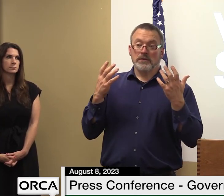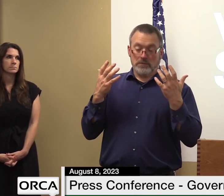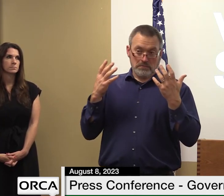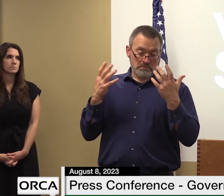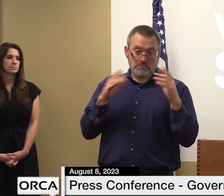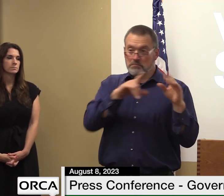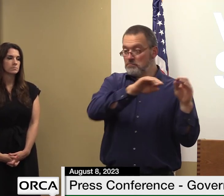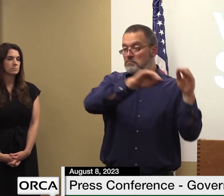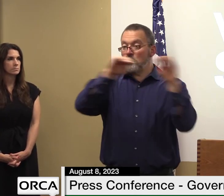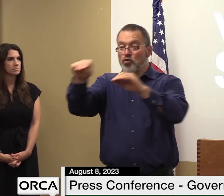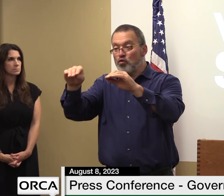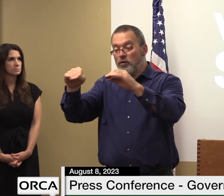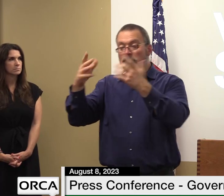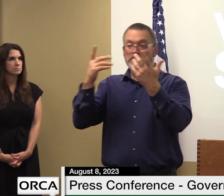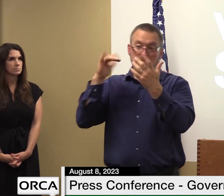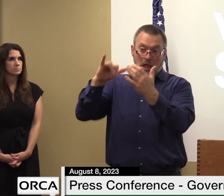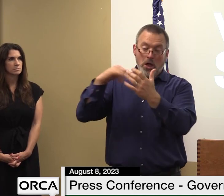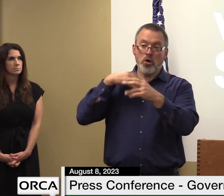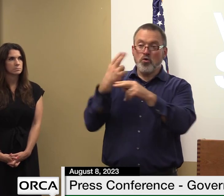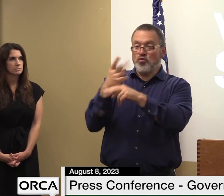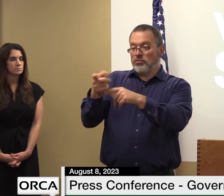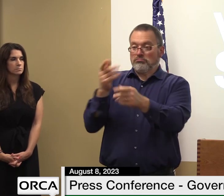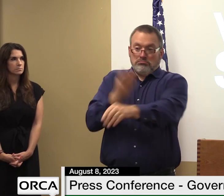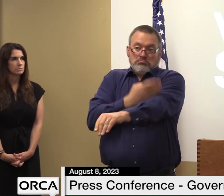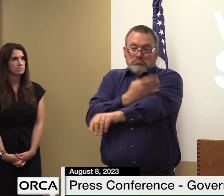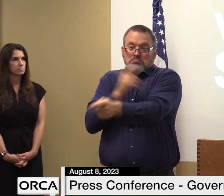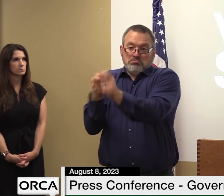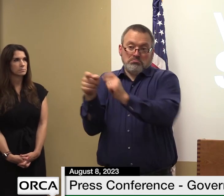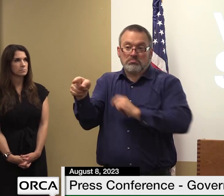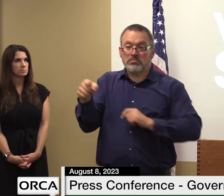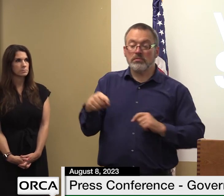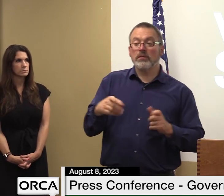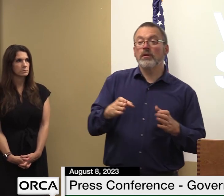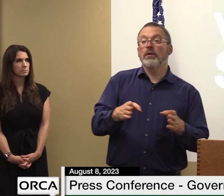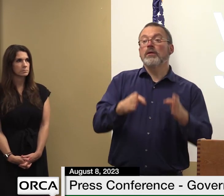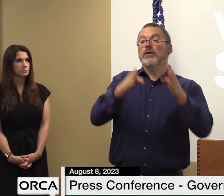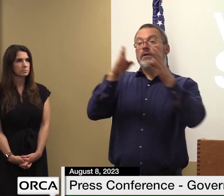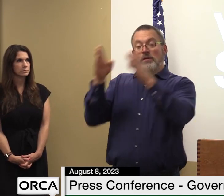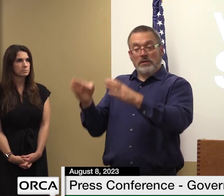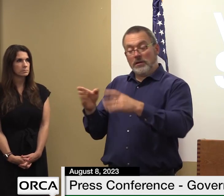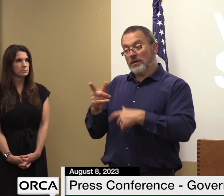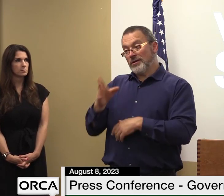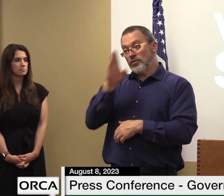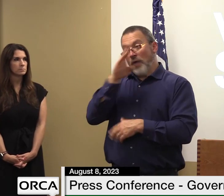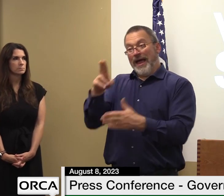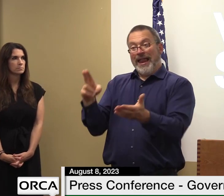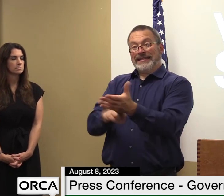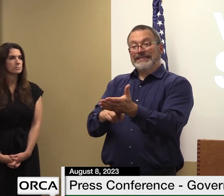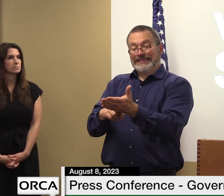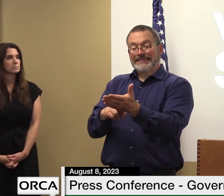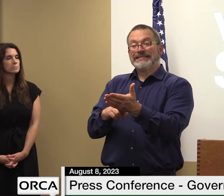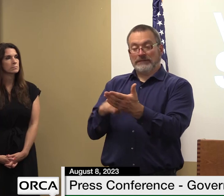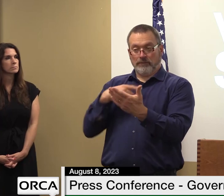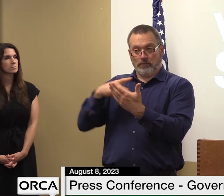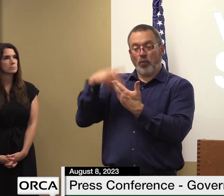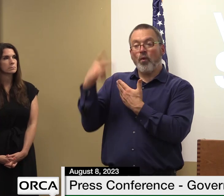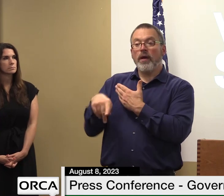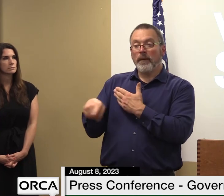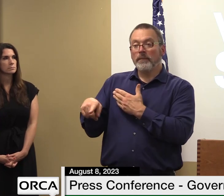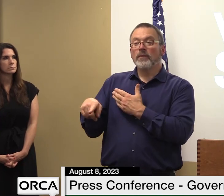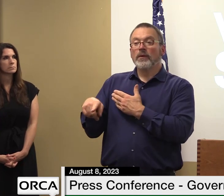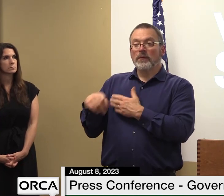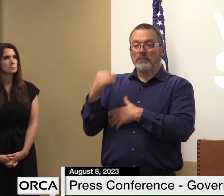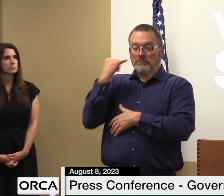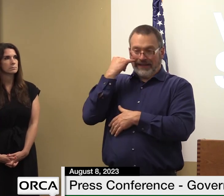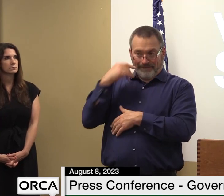we also have a program for direct lease so if there are locations that are available